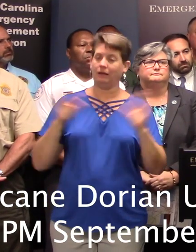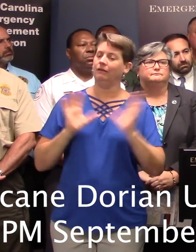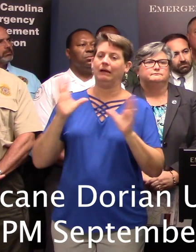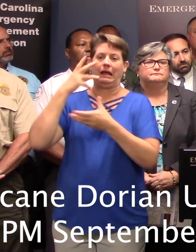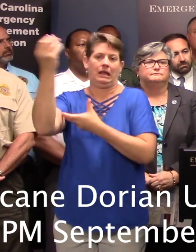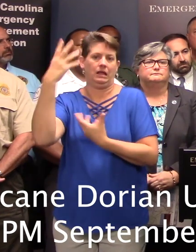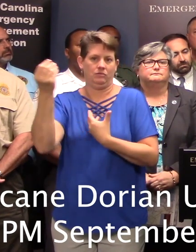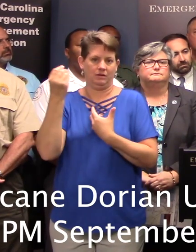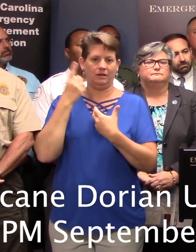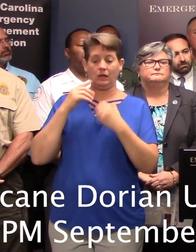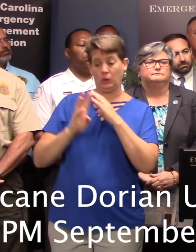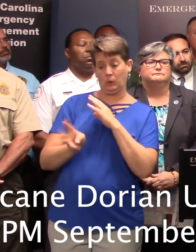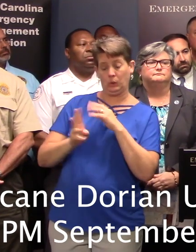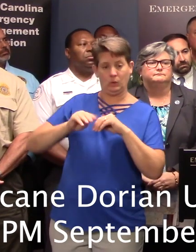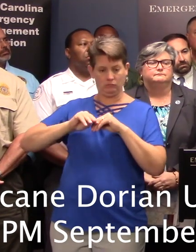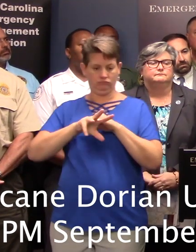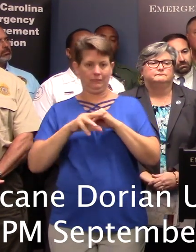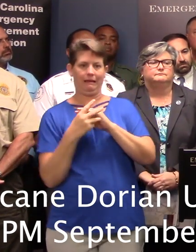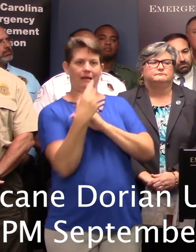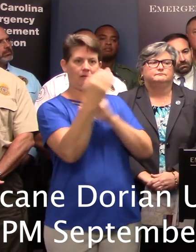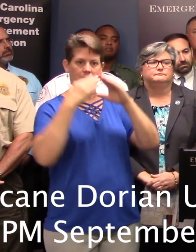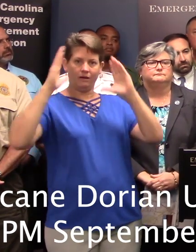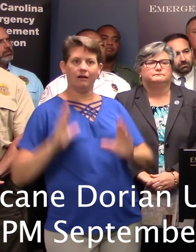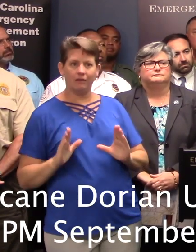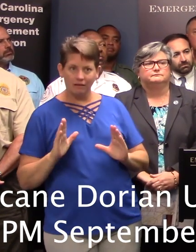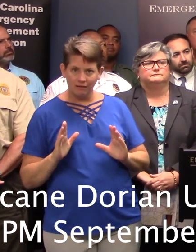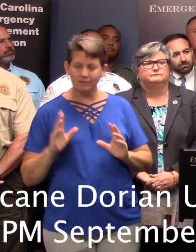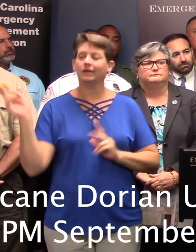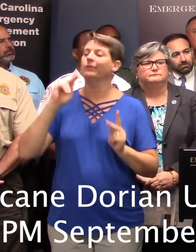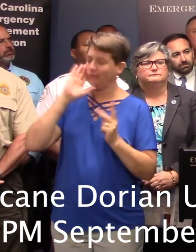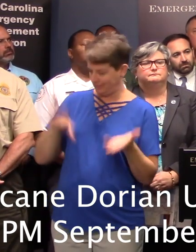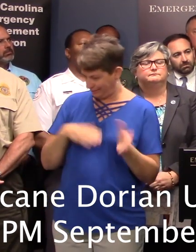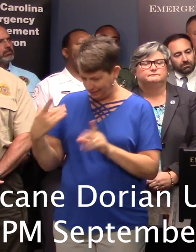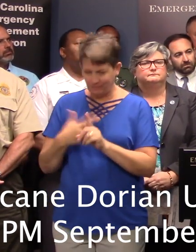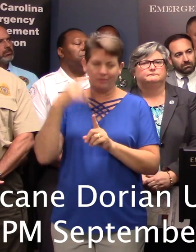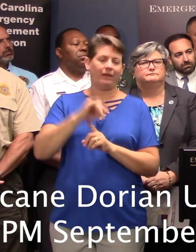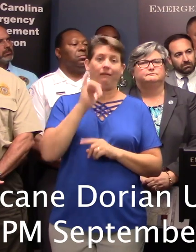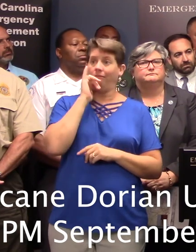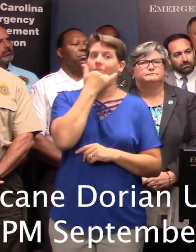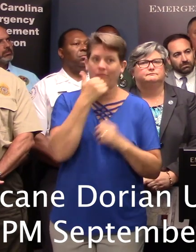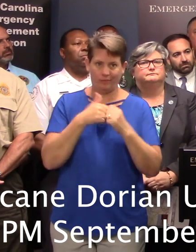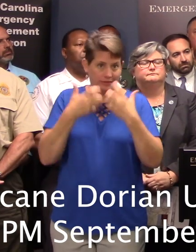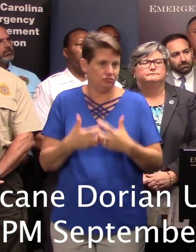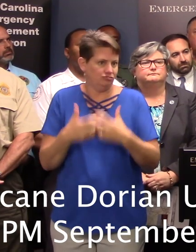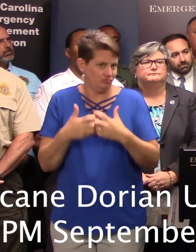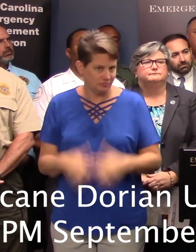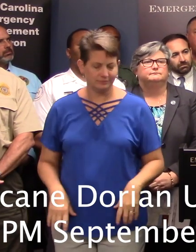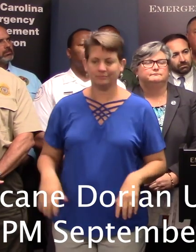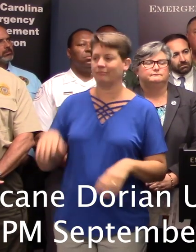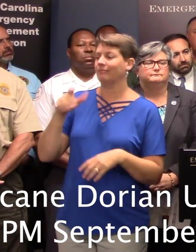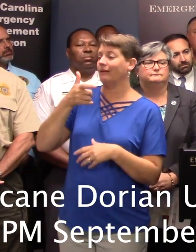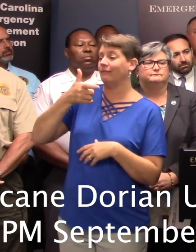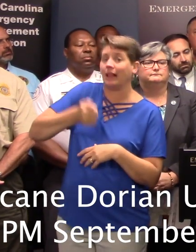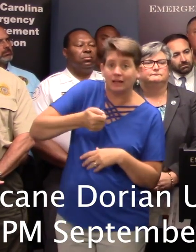exhaust away from the house. If you have it turned on, people get killed from that. Also, use flashlights and batteries.